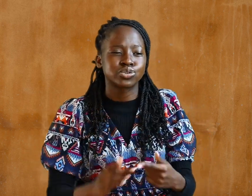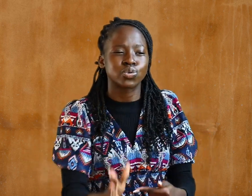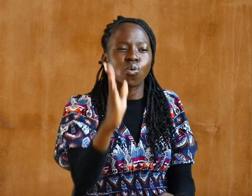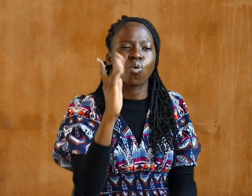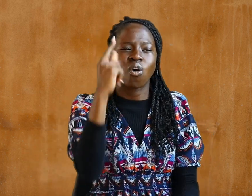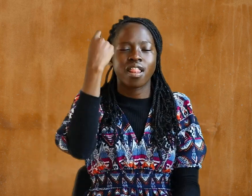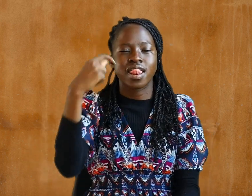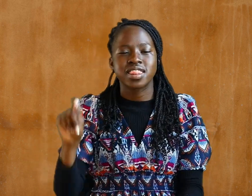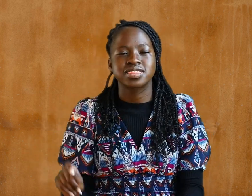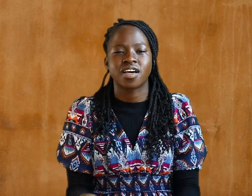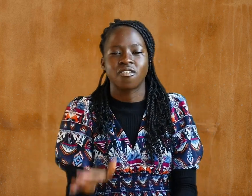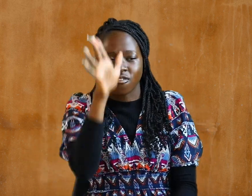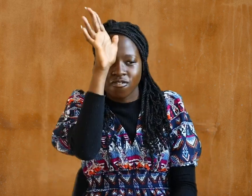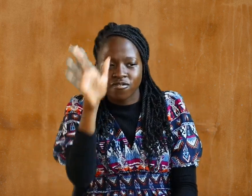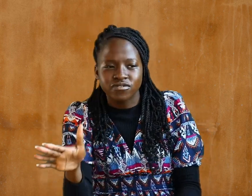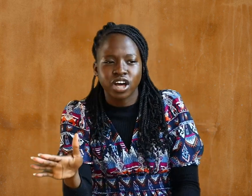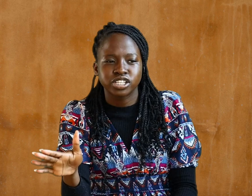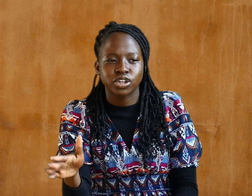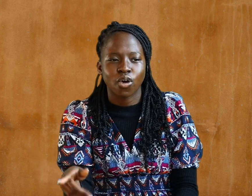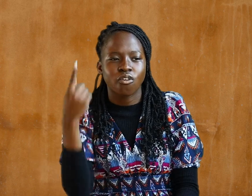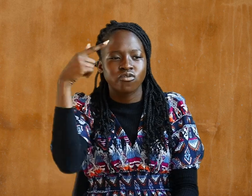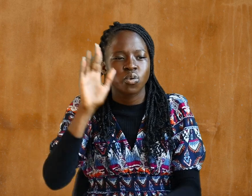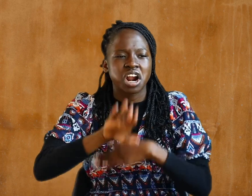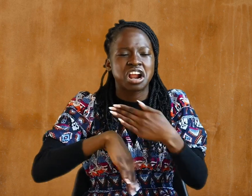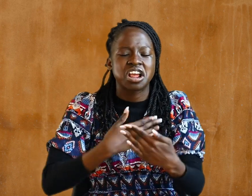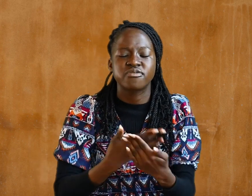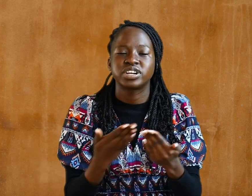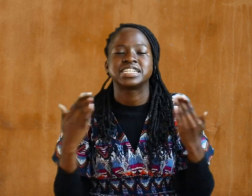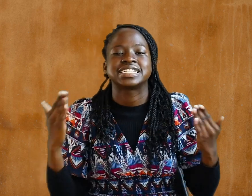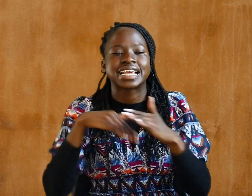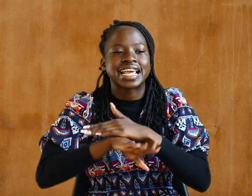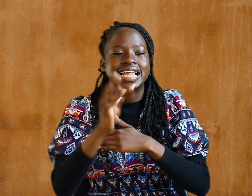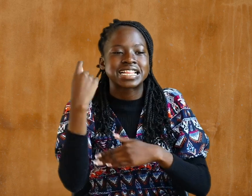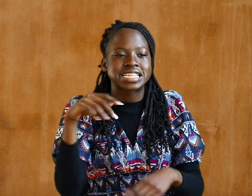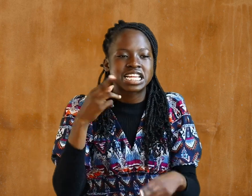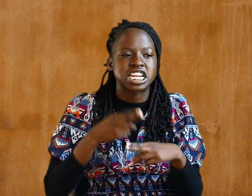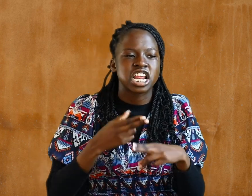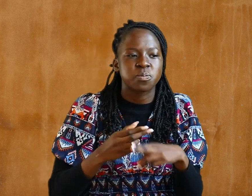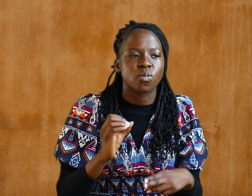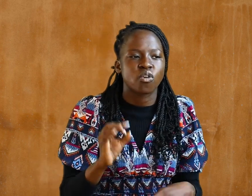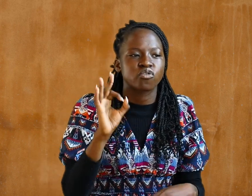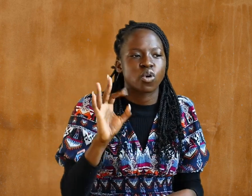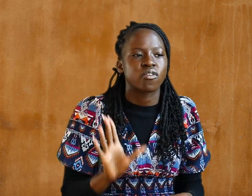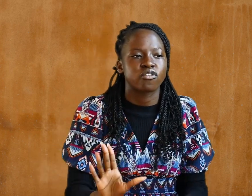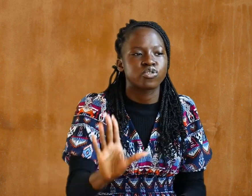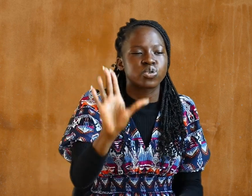for everything in the name of your Lord Jesus Christ.